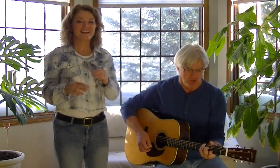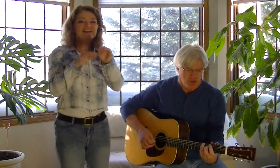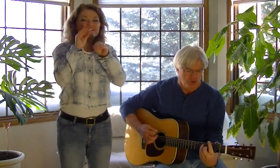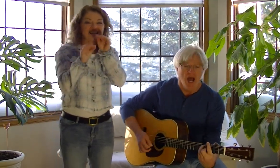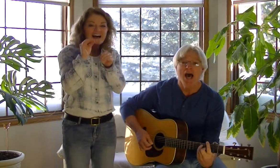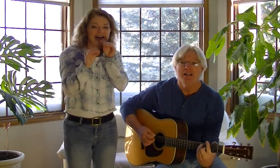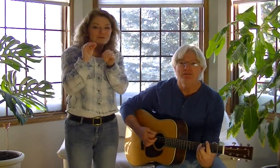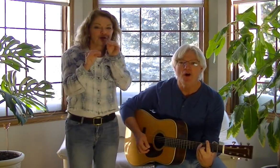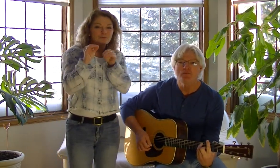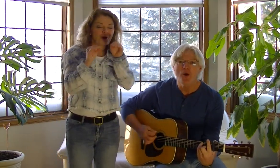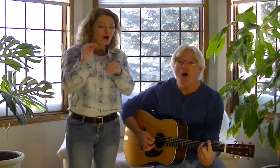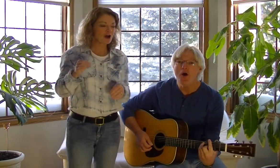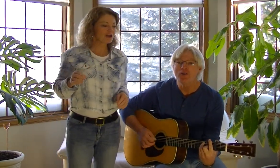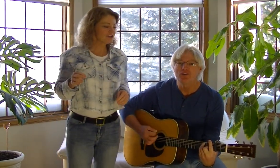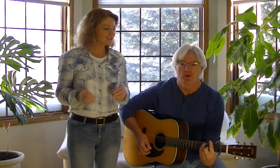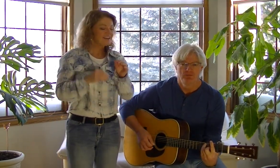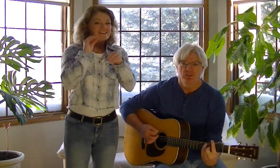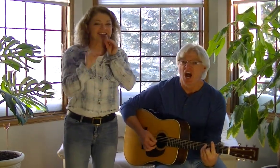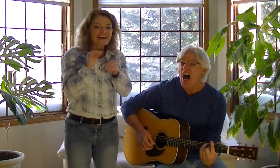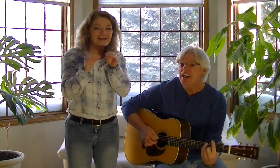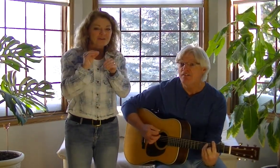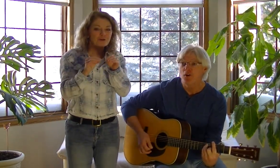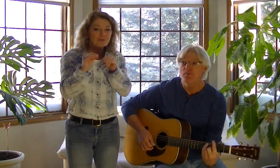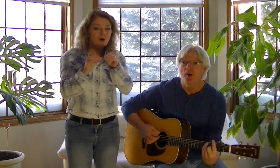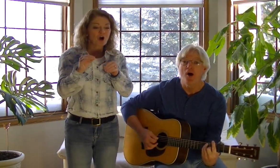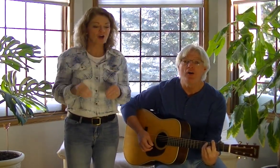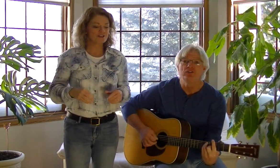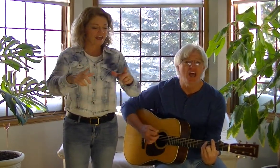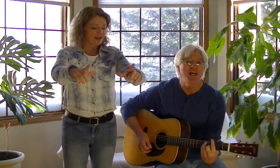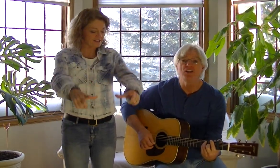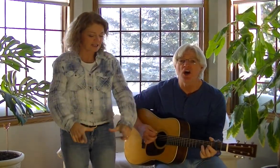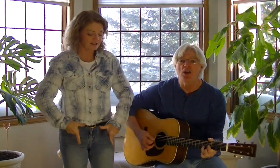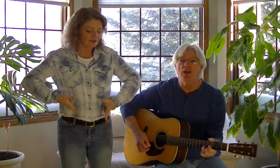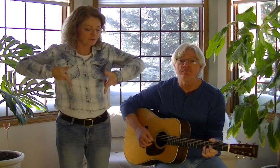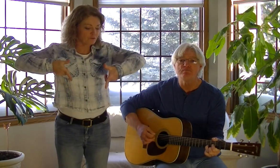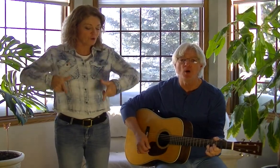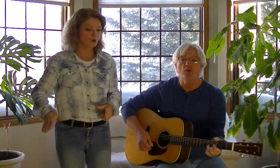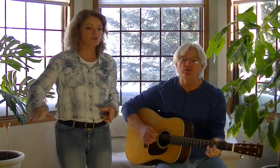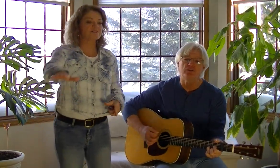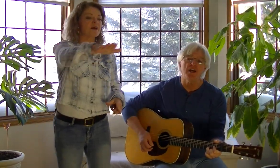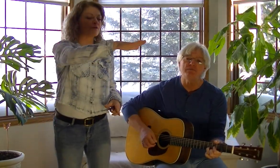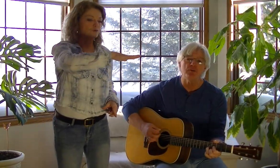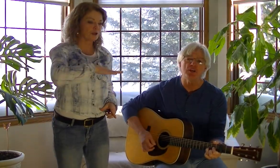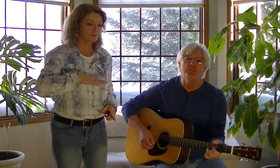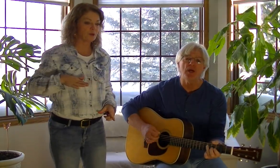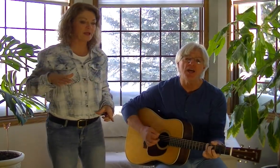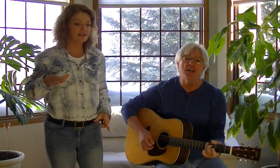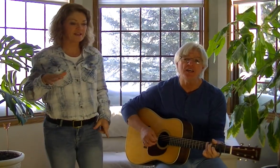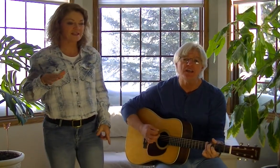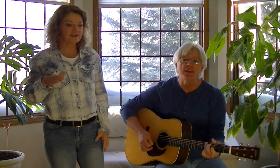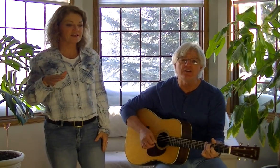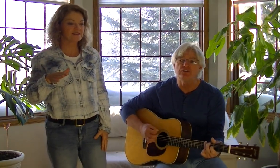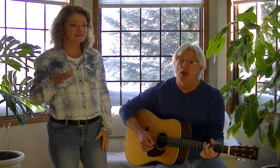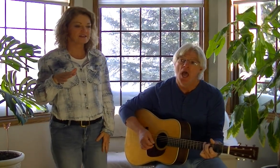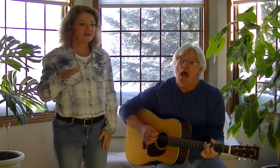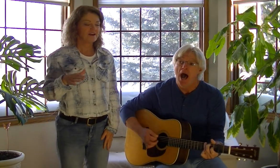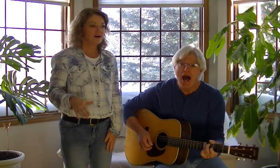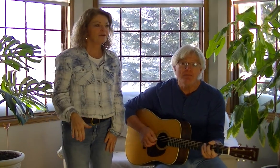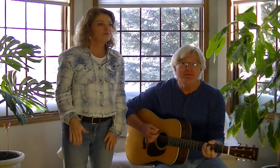Tiny front paws. Tiny front paws. And I live most every place. I'm